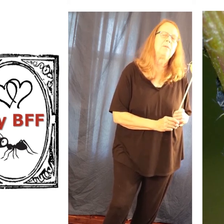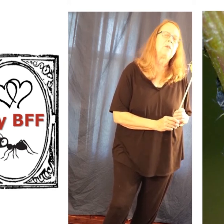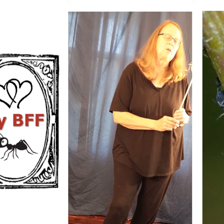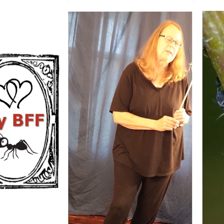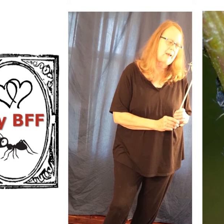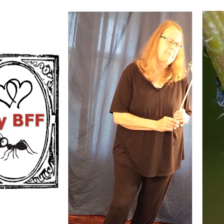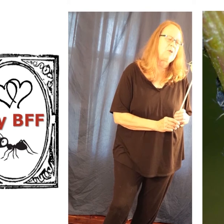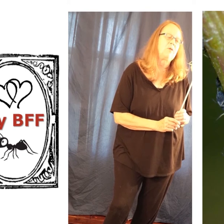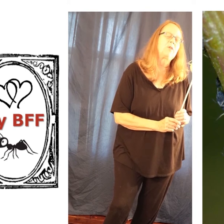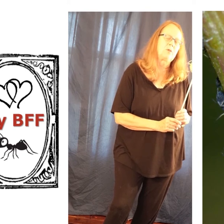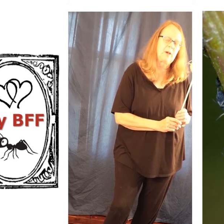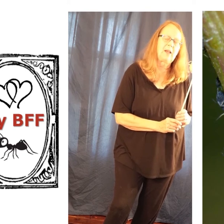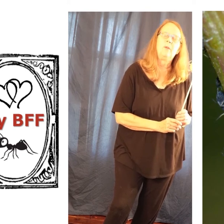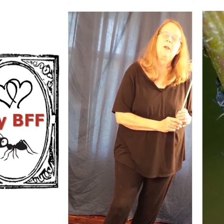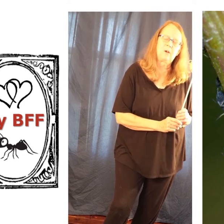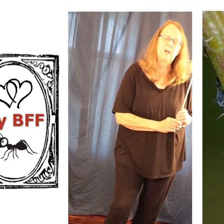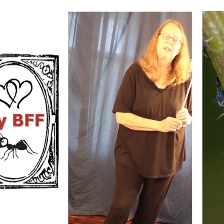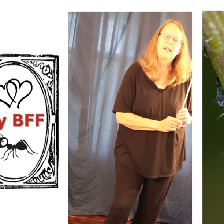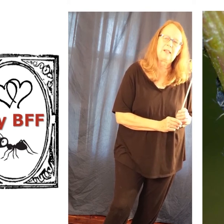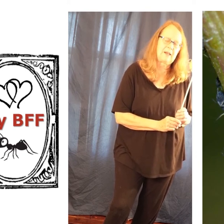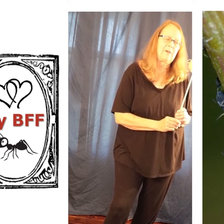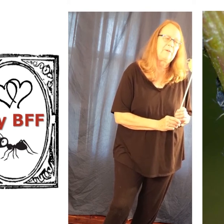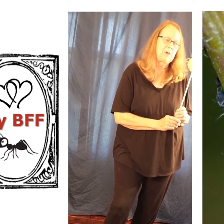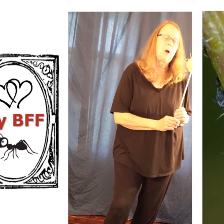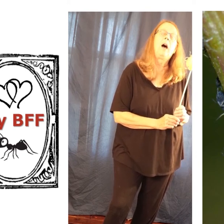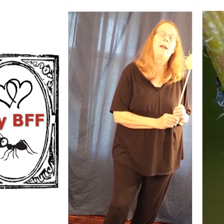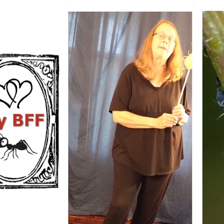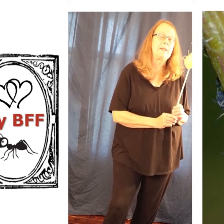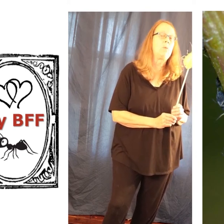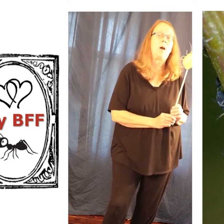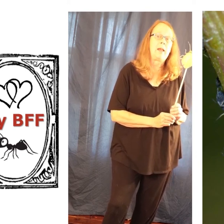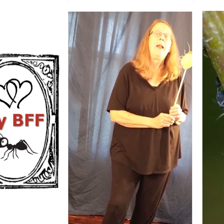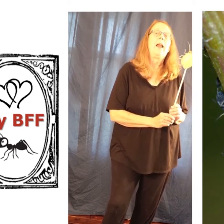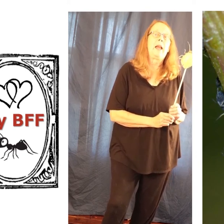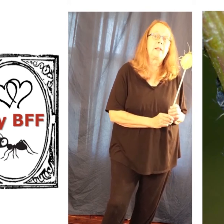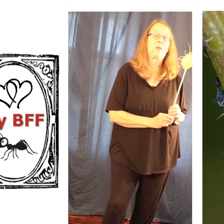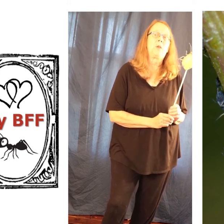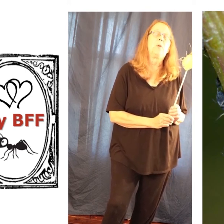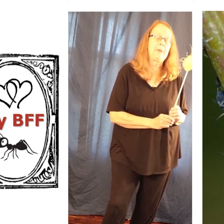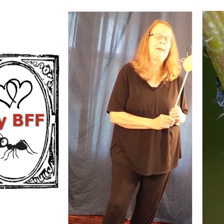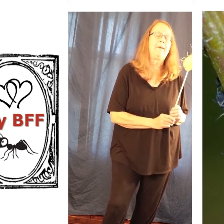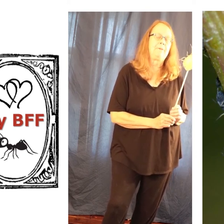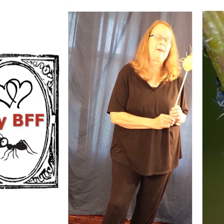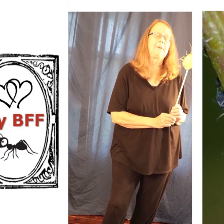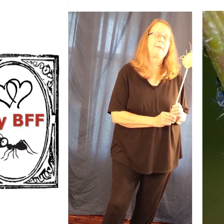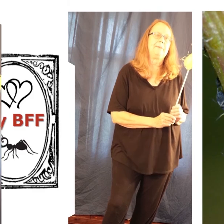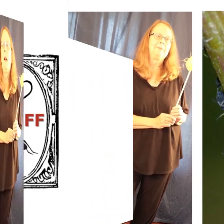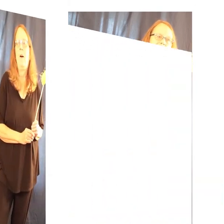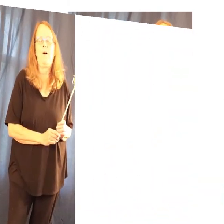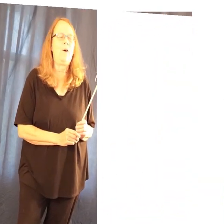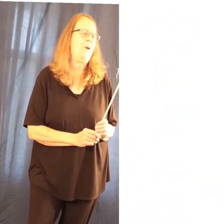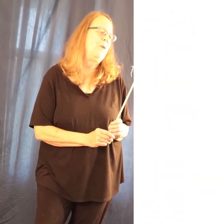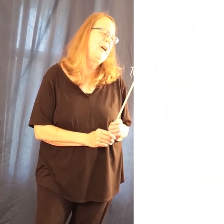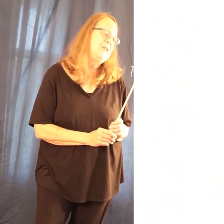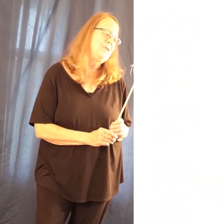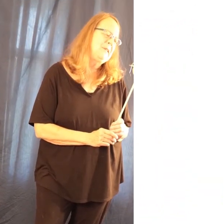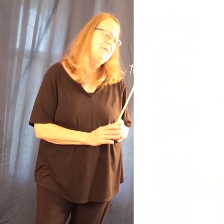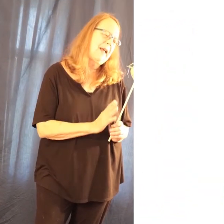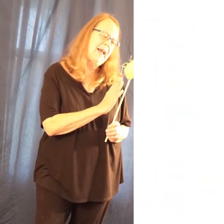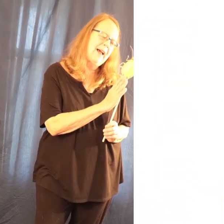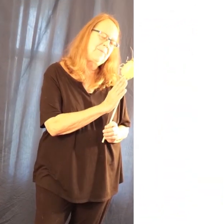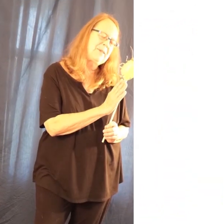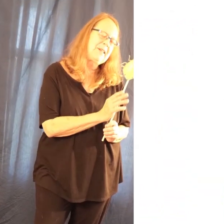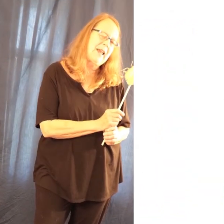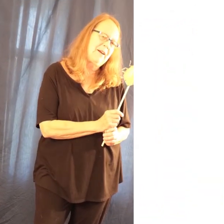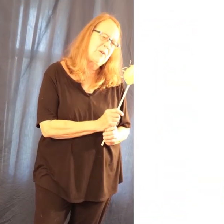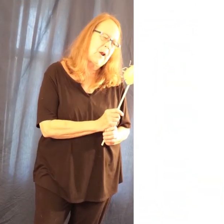who gave them the good sap juice to drink and they're going to take care of you. I see why. Ants are your BFFs. Oh, and you